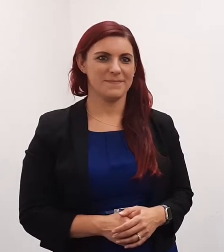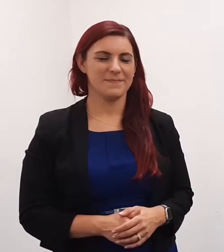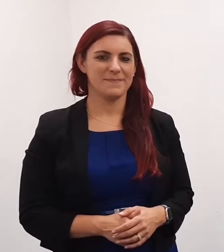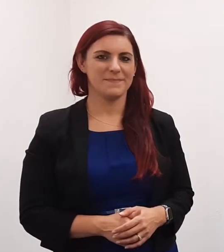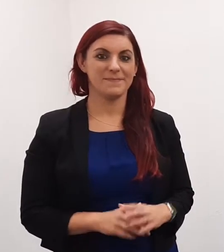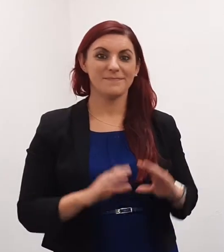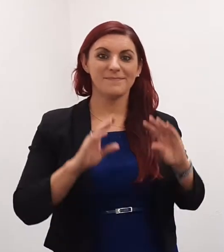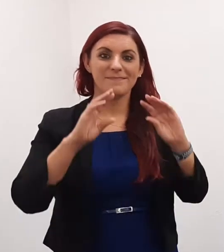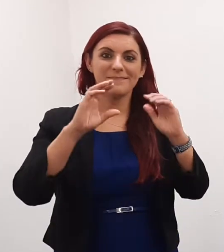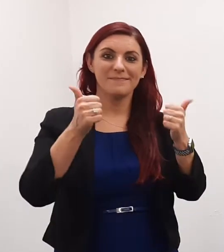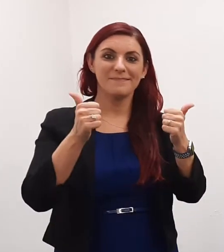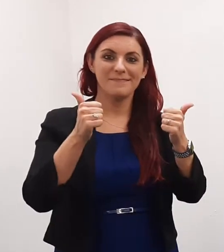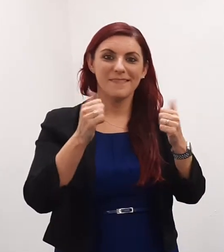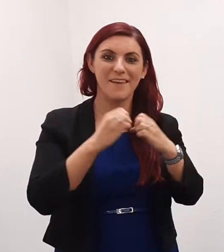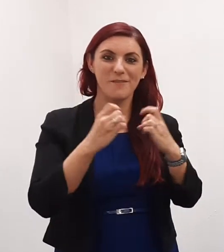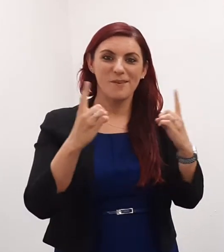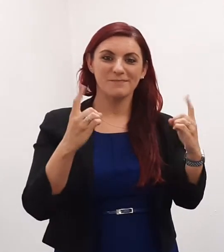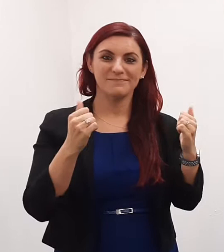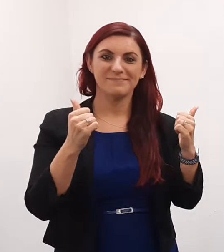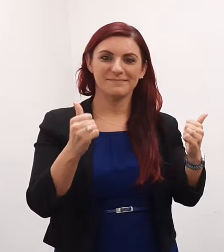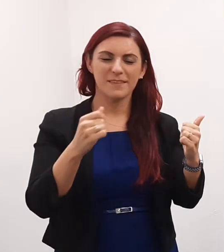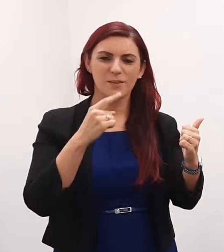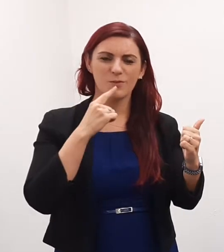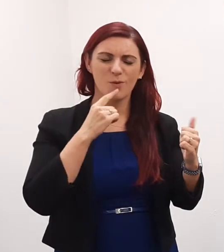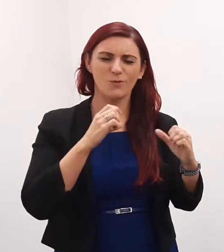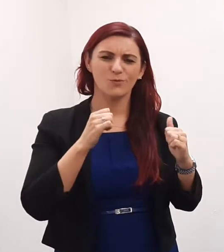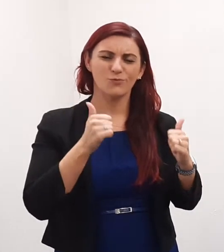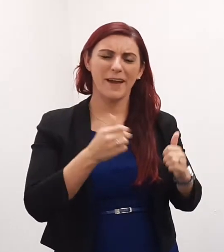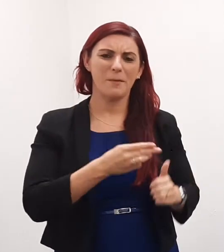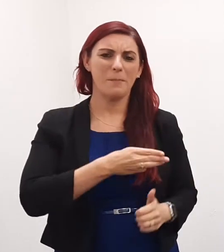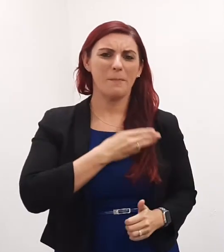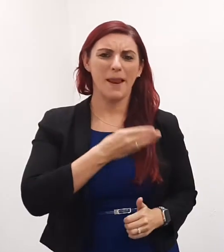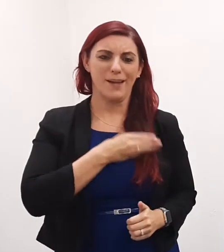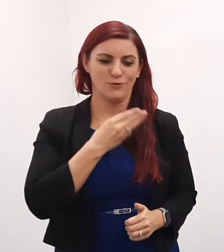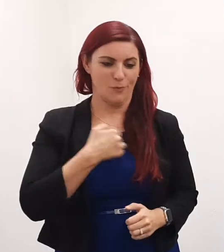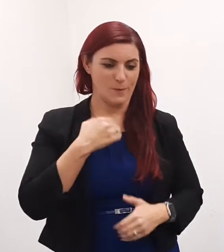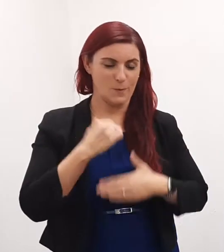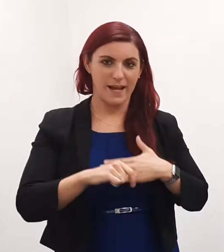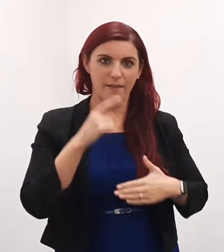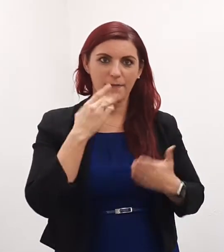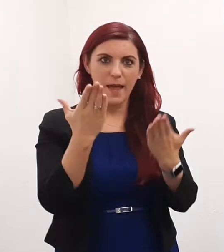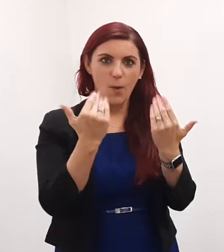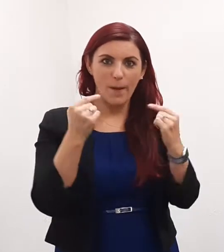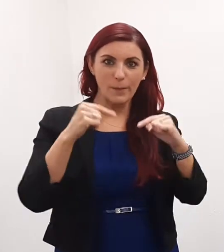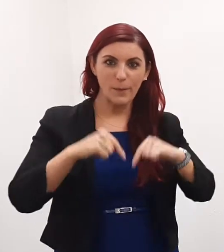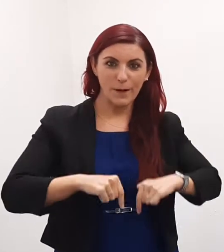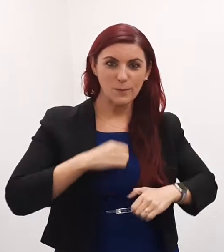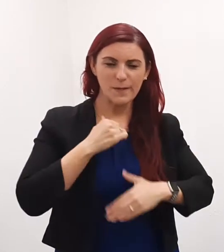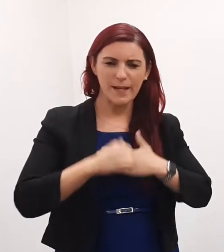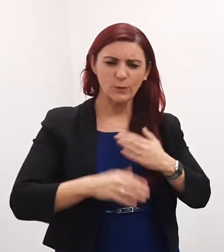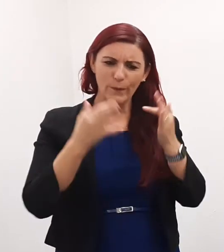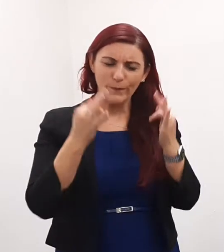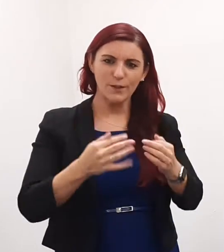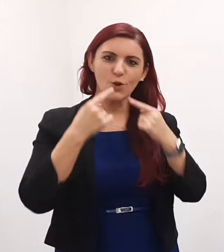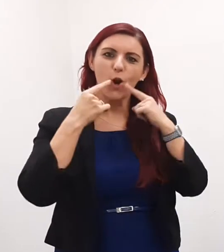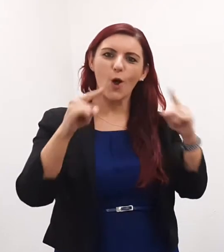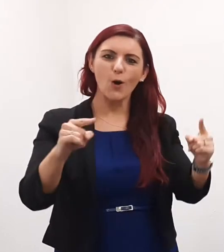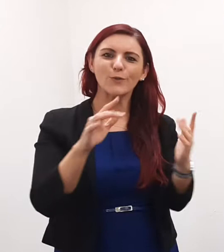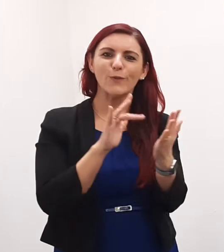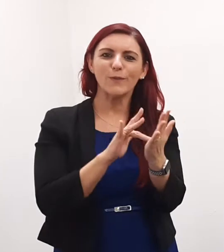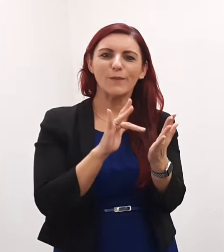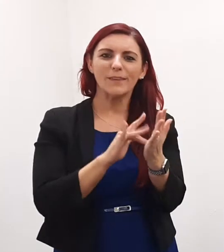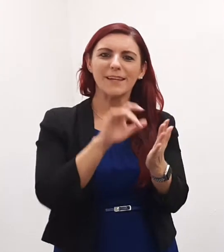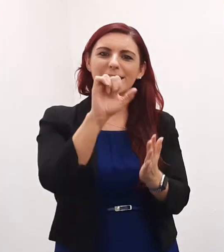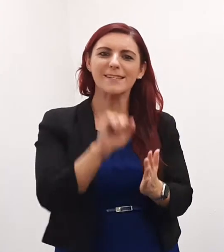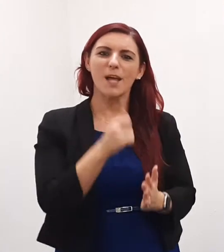Good afternoon ladies and gentlemen it is with great pleasure that I welcome you all here today to officially launch the 15th South